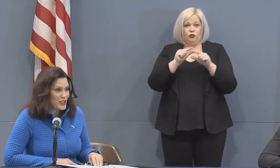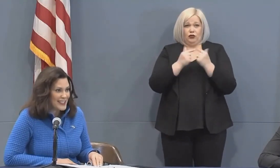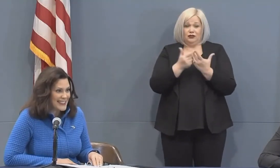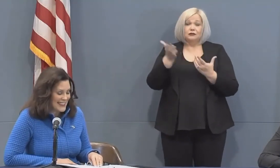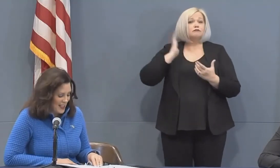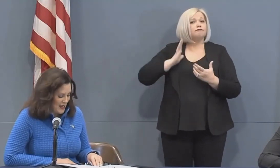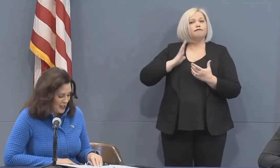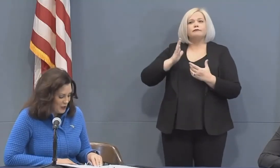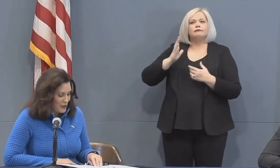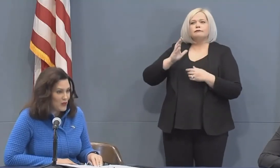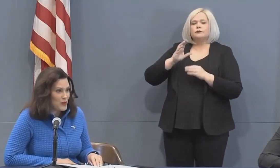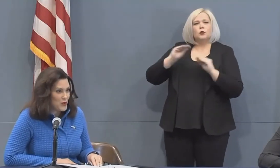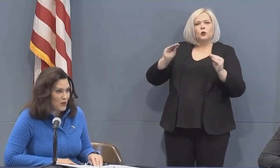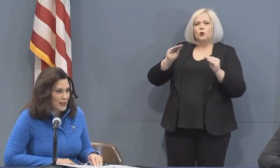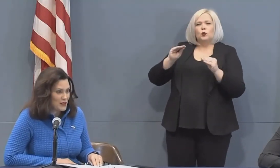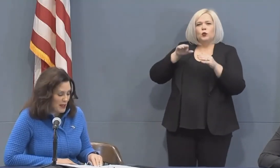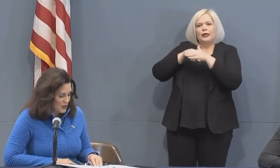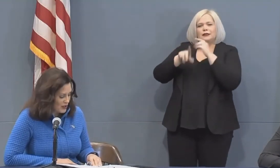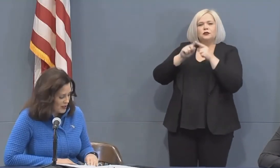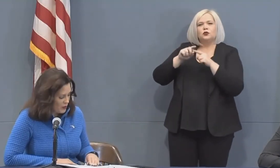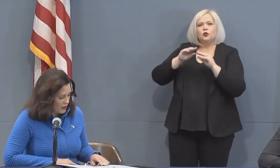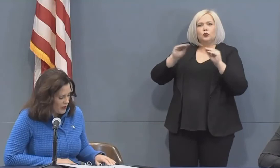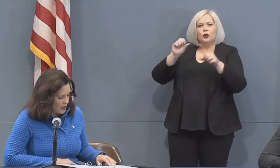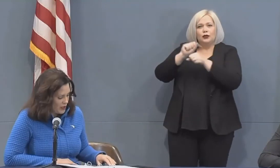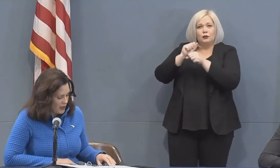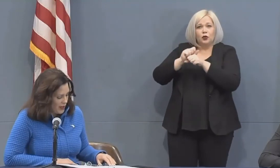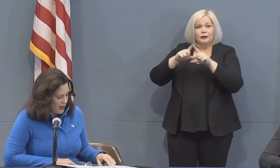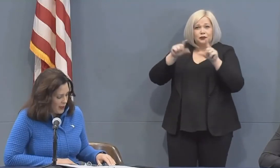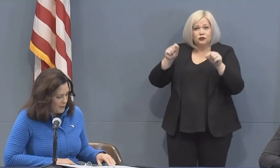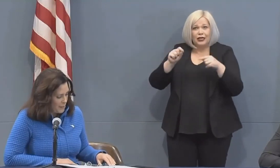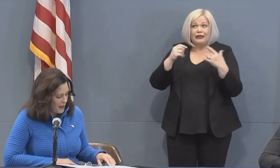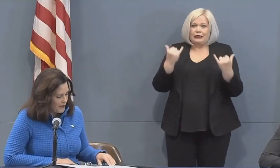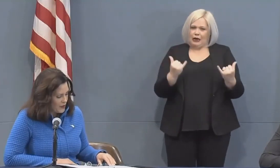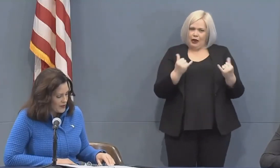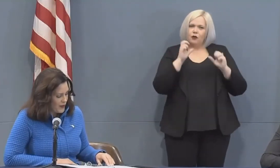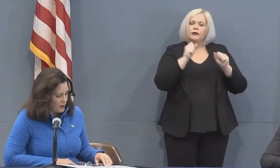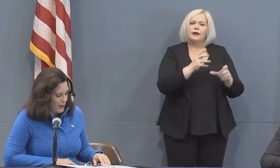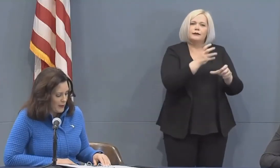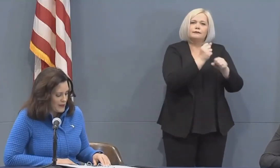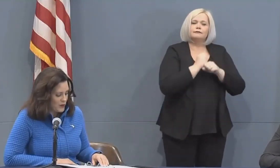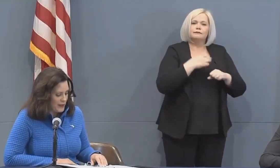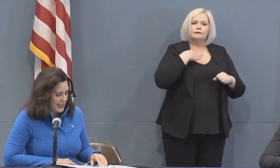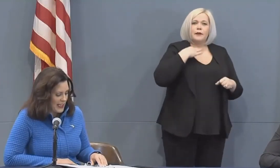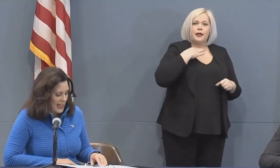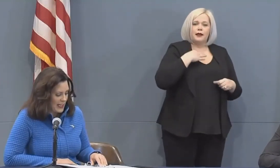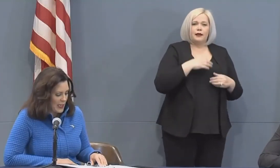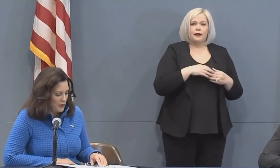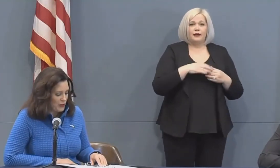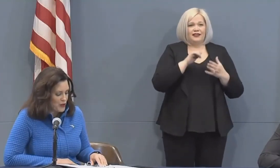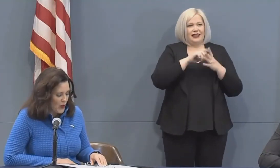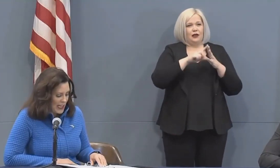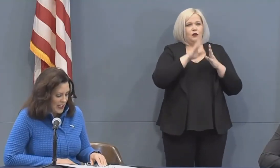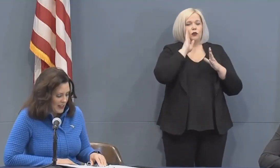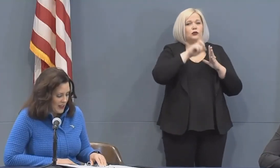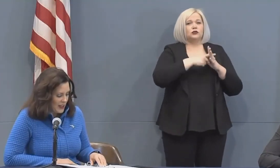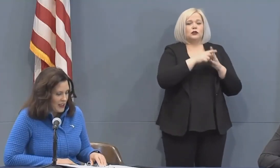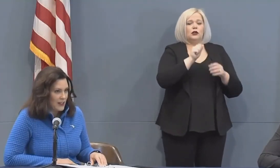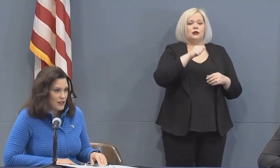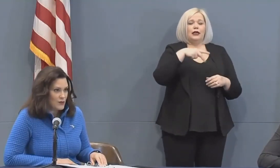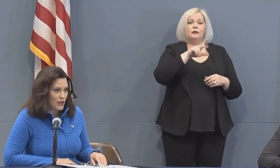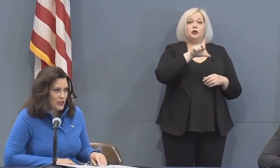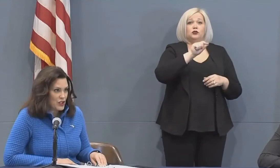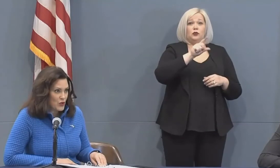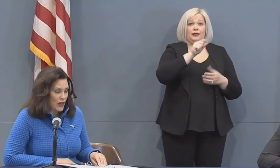wasn't traditionally included which we wanted to make sure that they were those federal payments will begin on april 20th